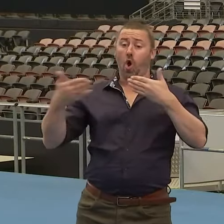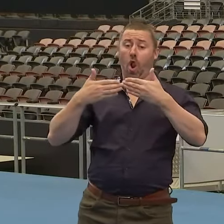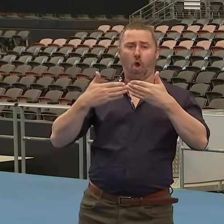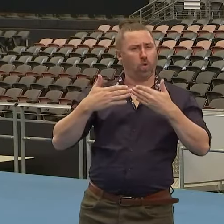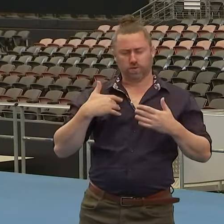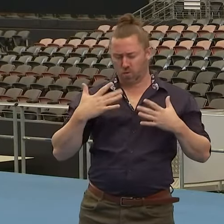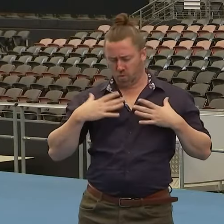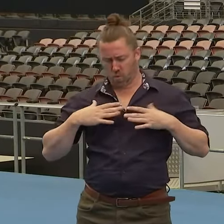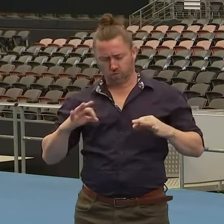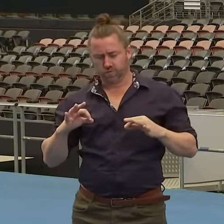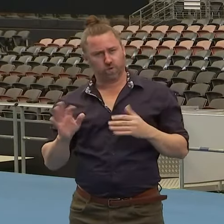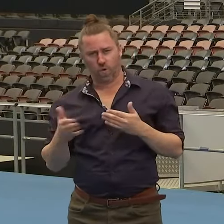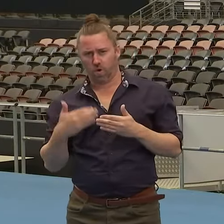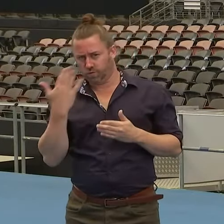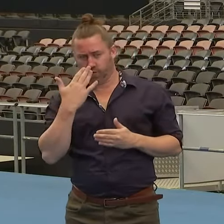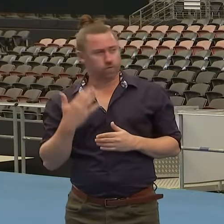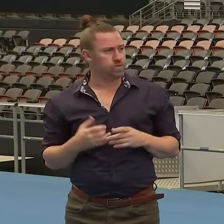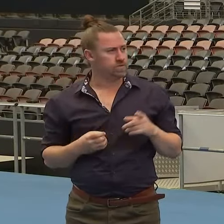Yes?